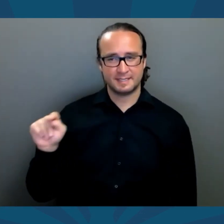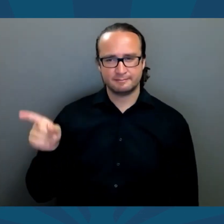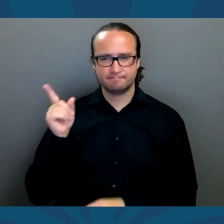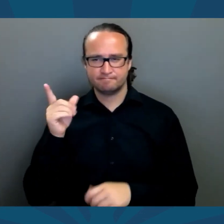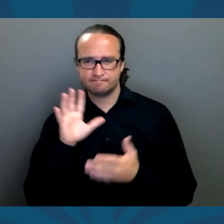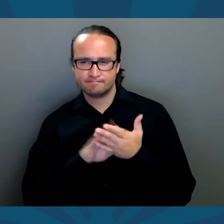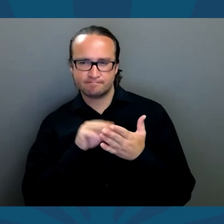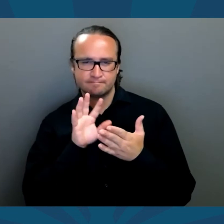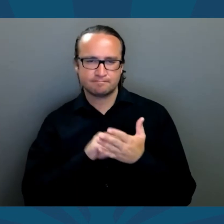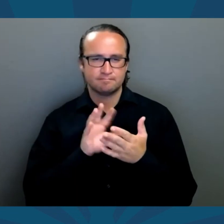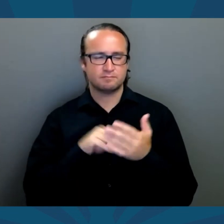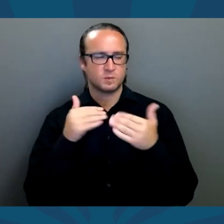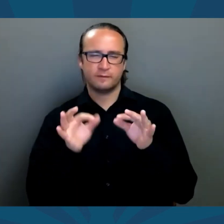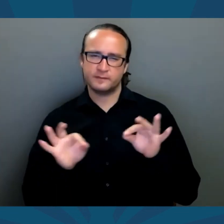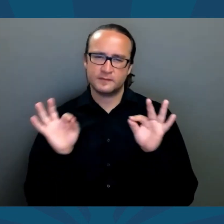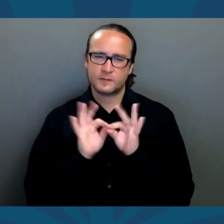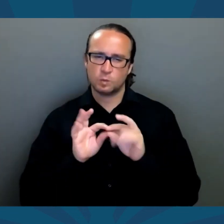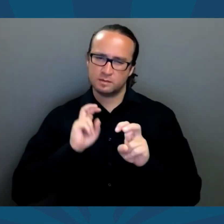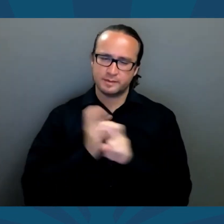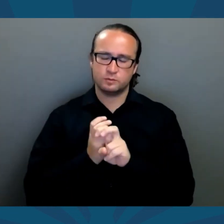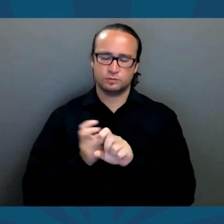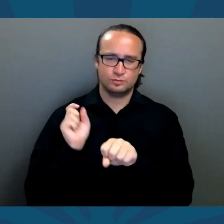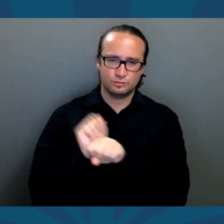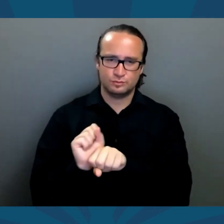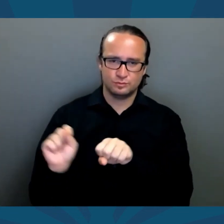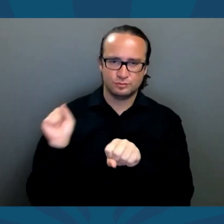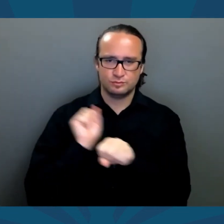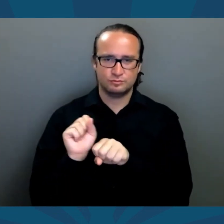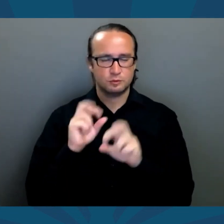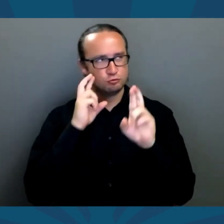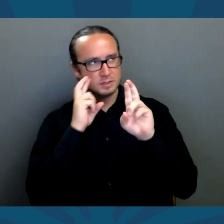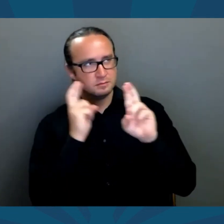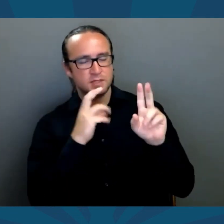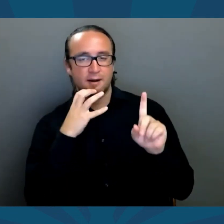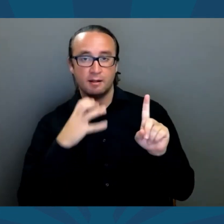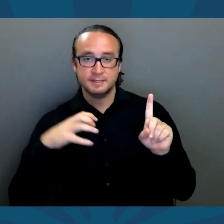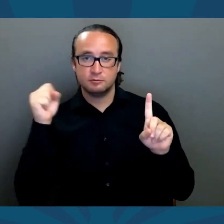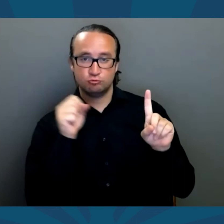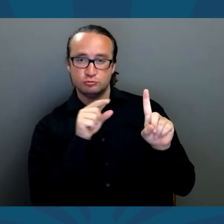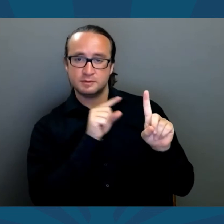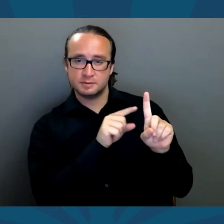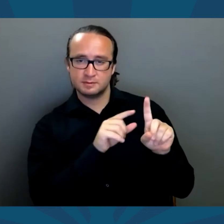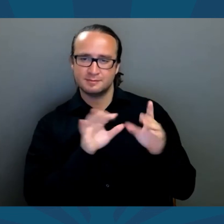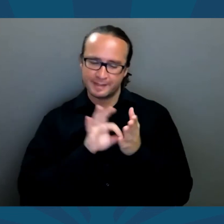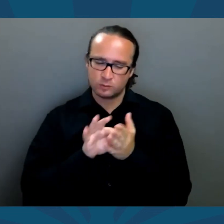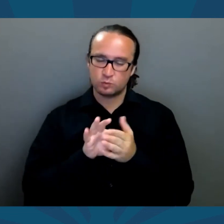Growing up, Matt learned the value of hard work. Matt respect his elders